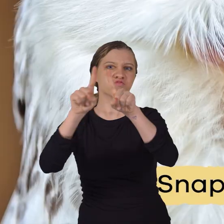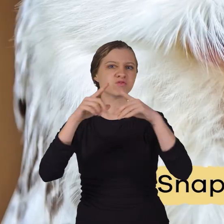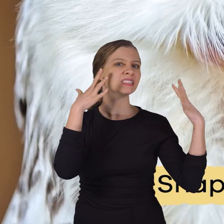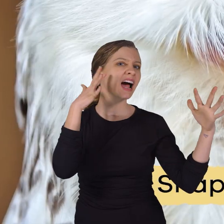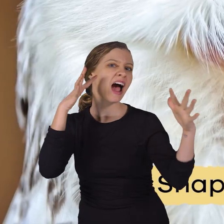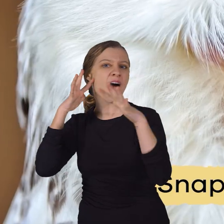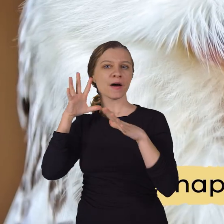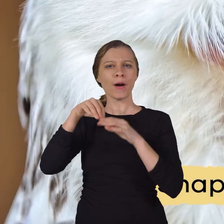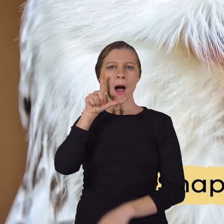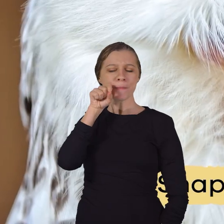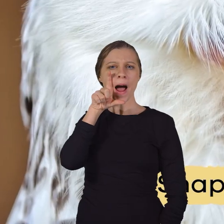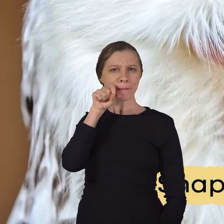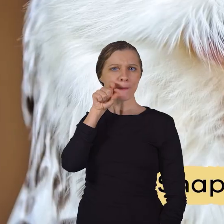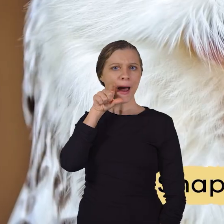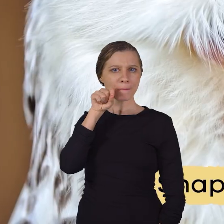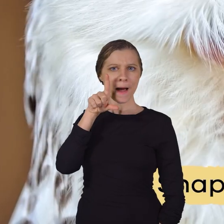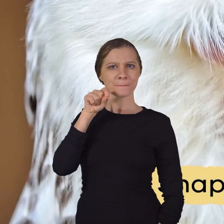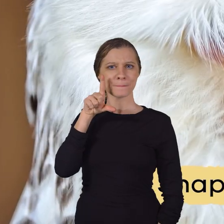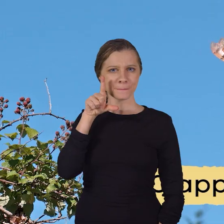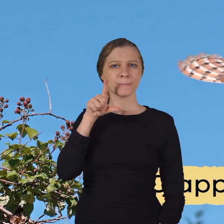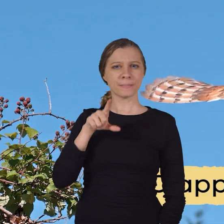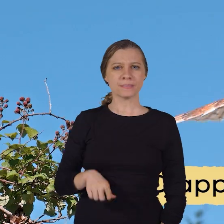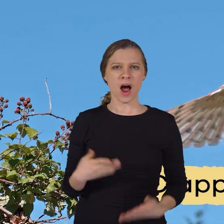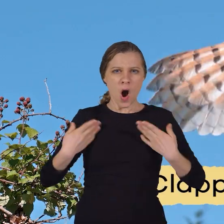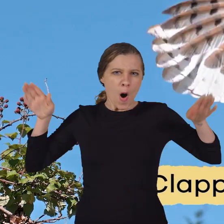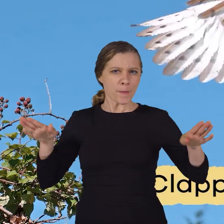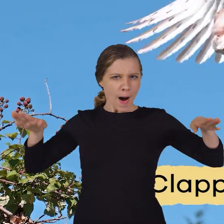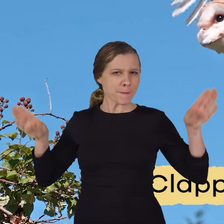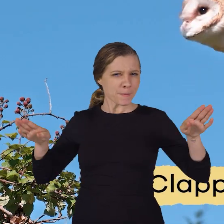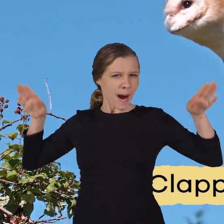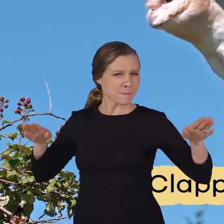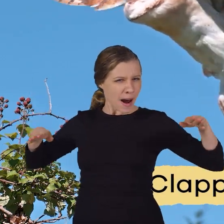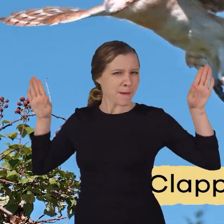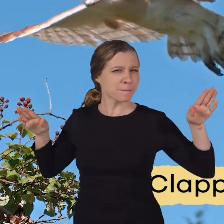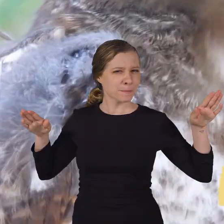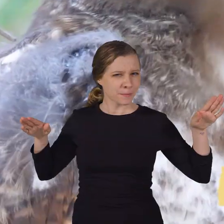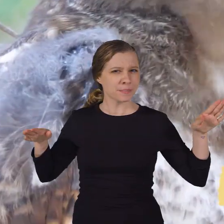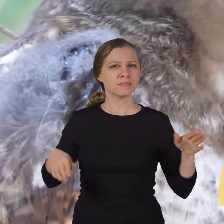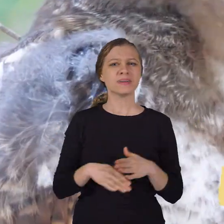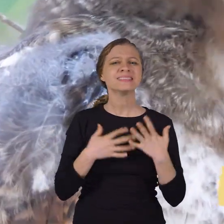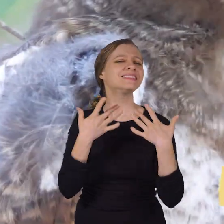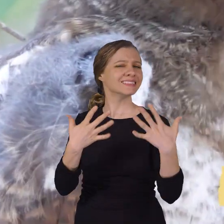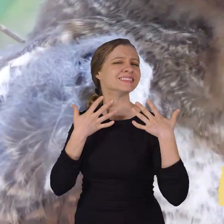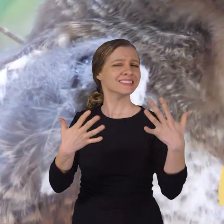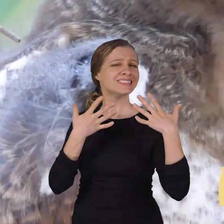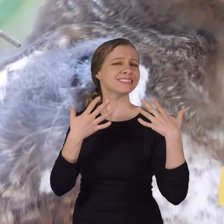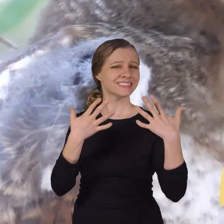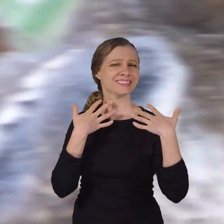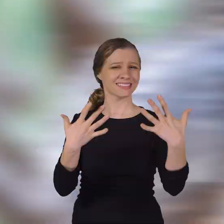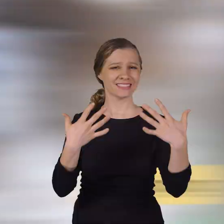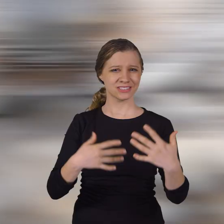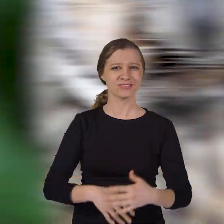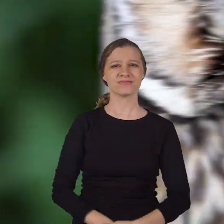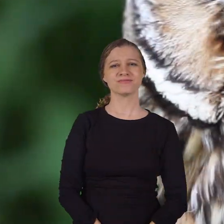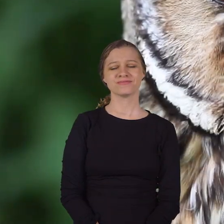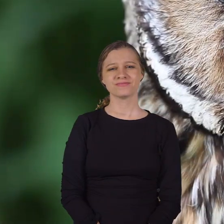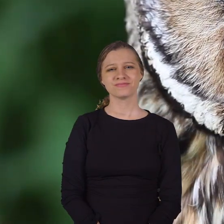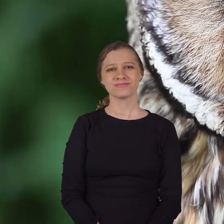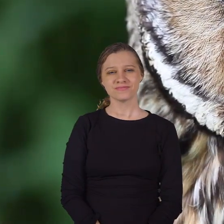including snapping their bills, clapping their wings in flight, and singing. Owls can